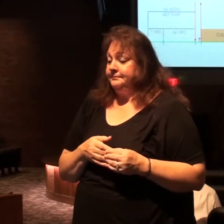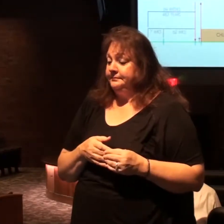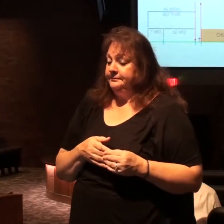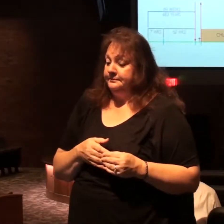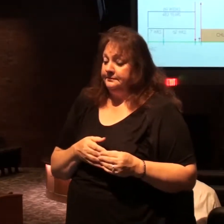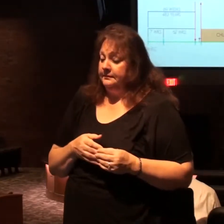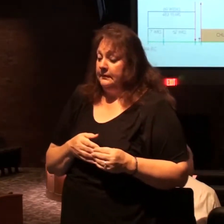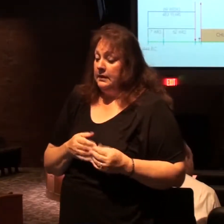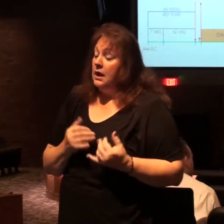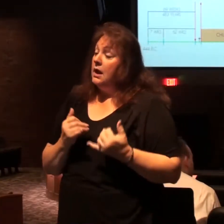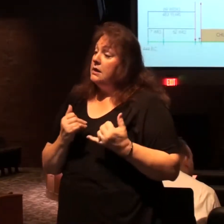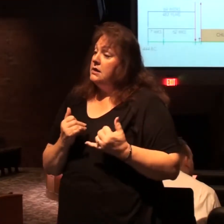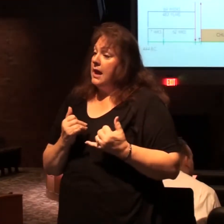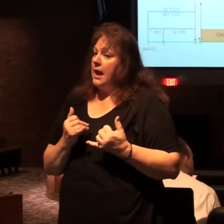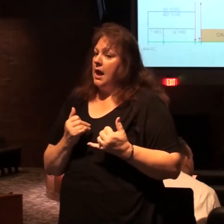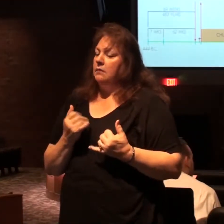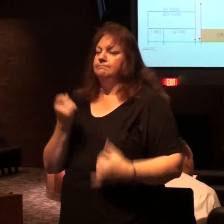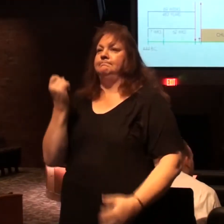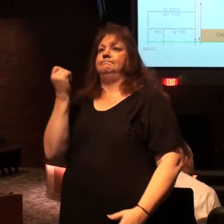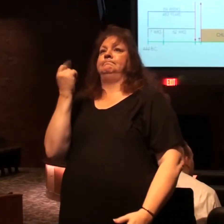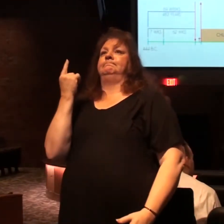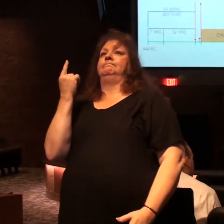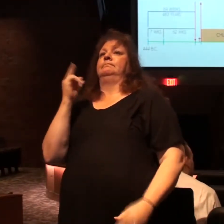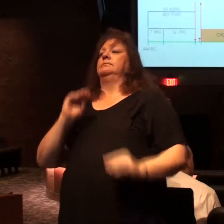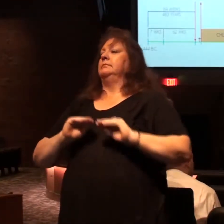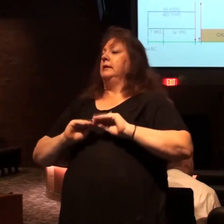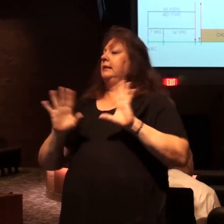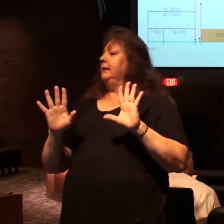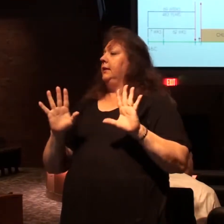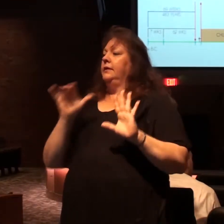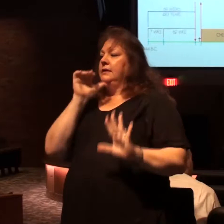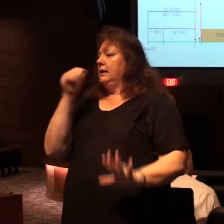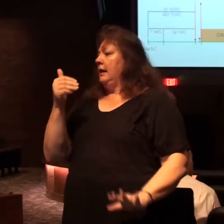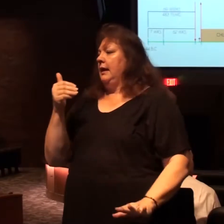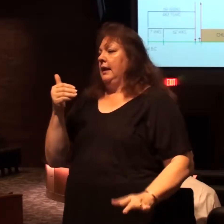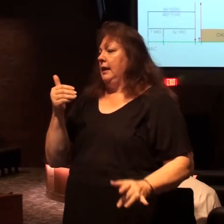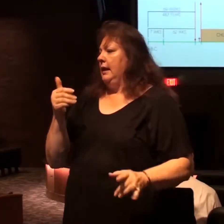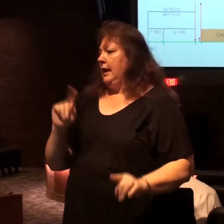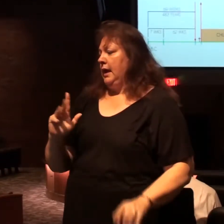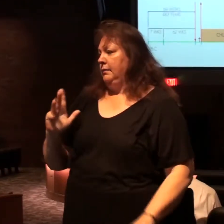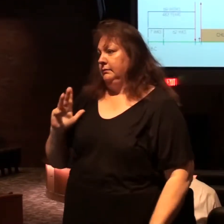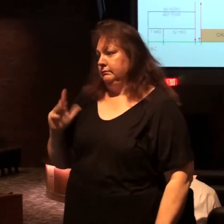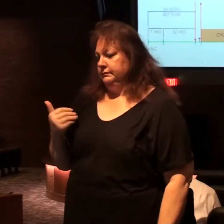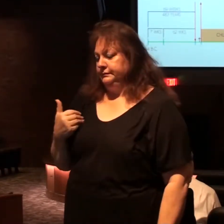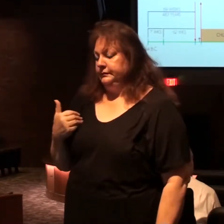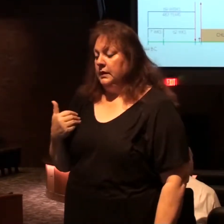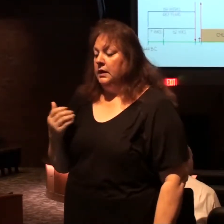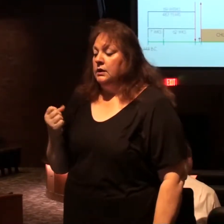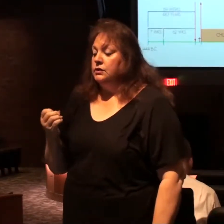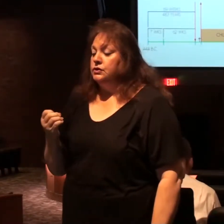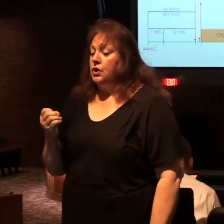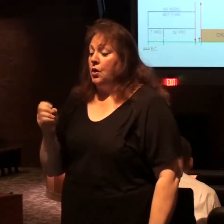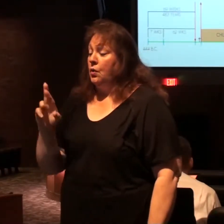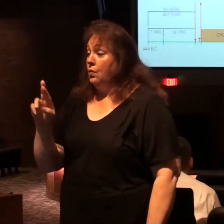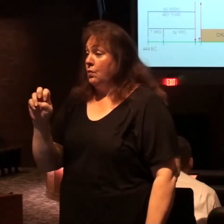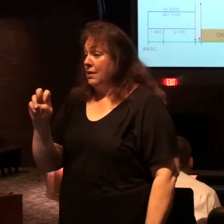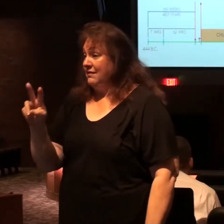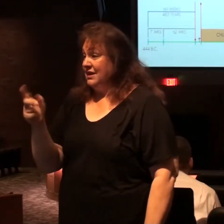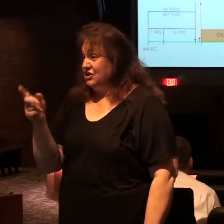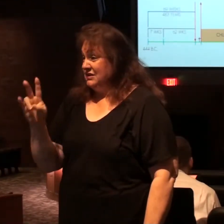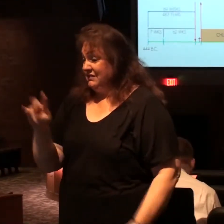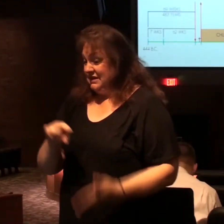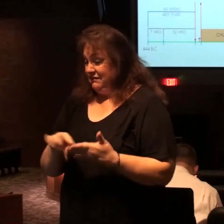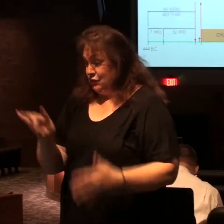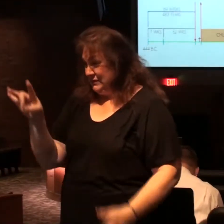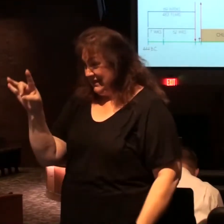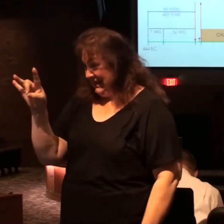so that now it fits together with a clarity it did not happen before so in revelation 17 verse